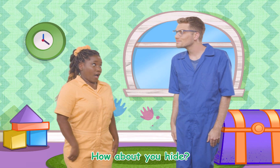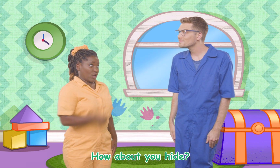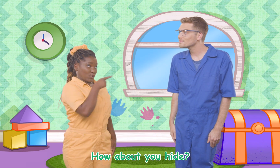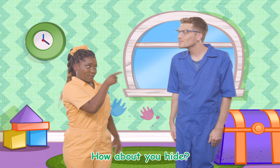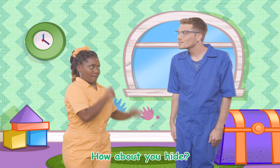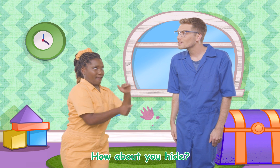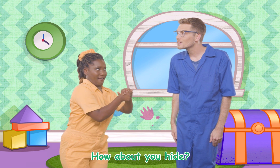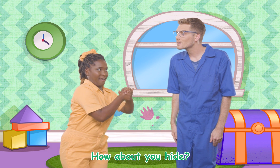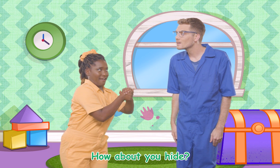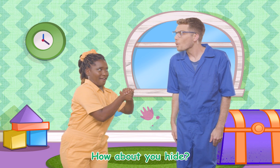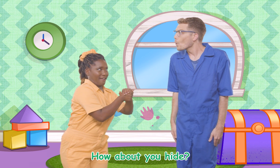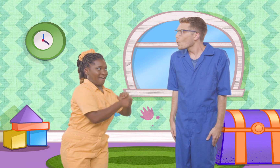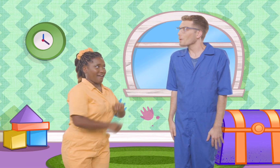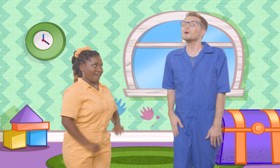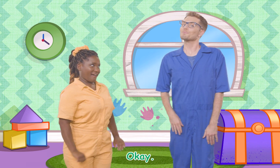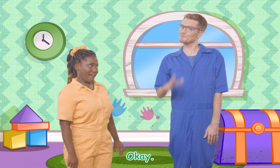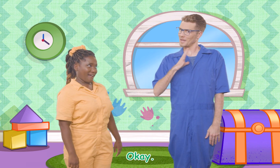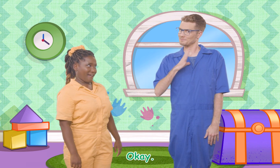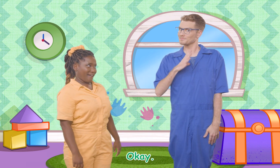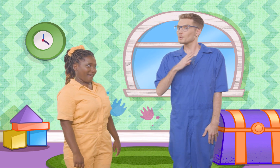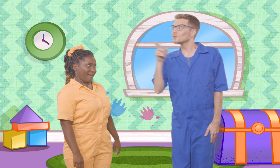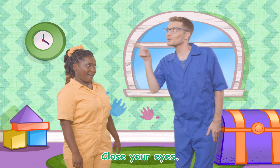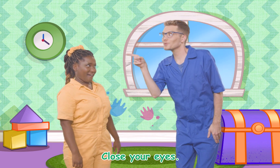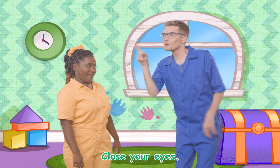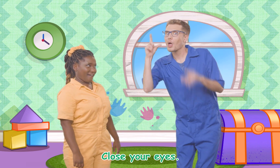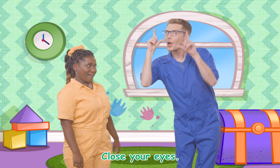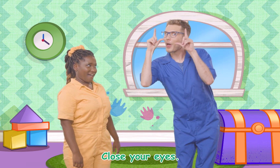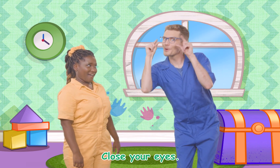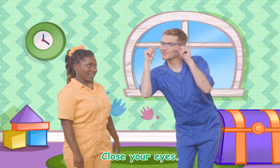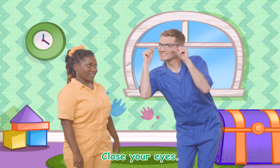How about you hide? Okay, close your eyes.